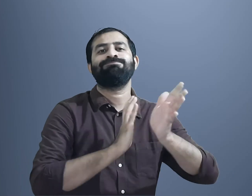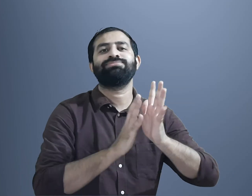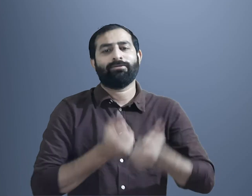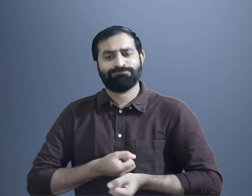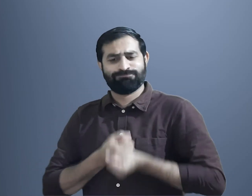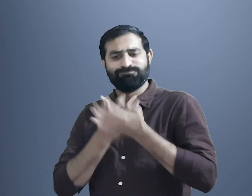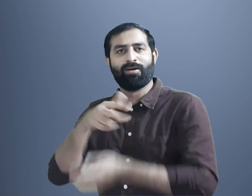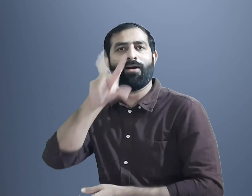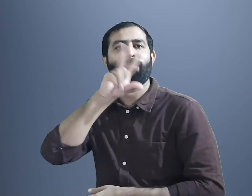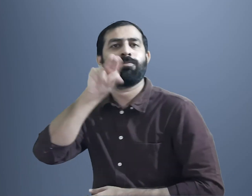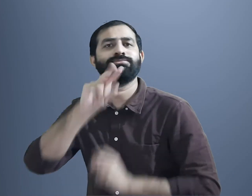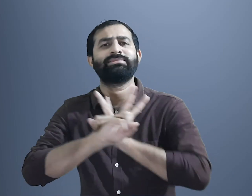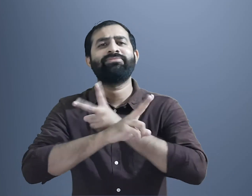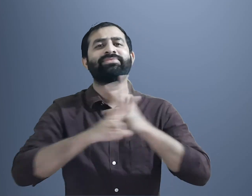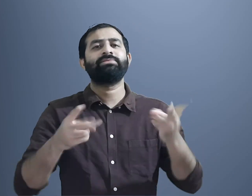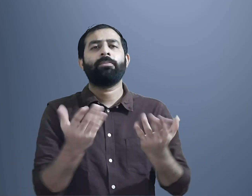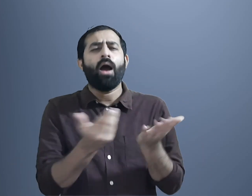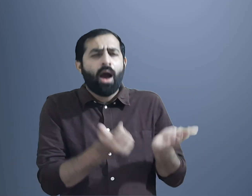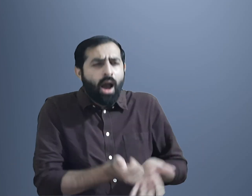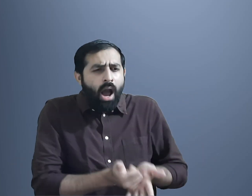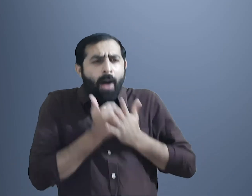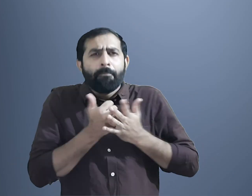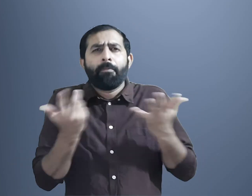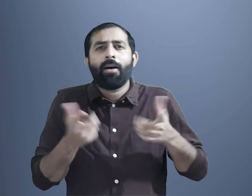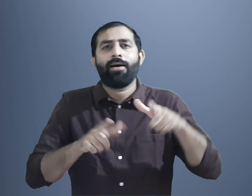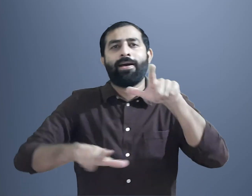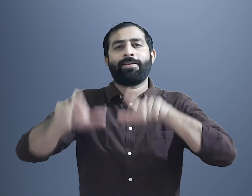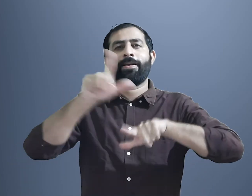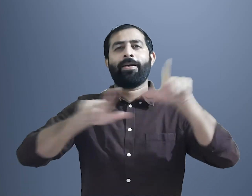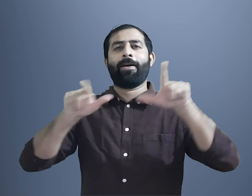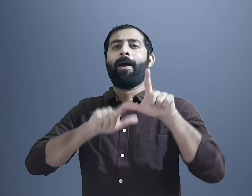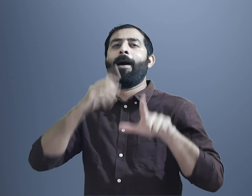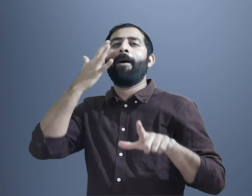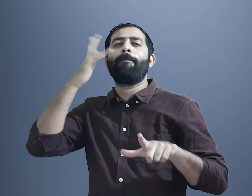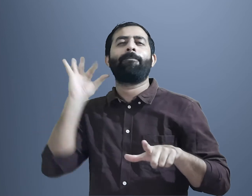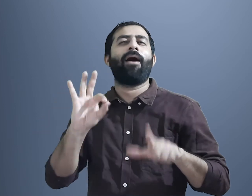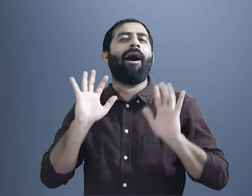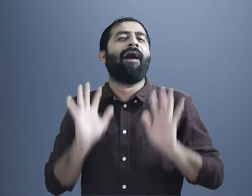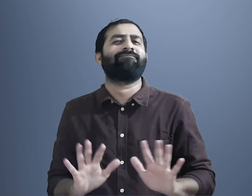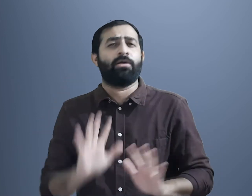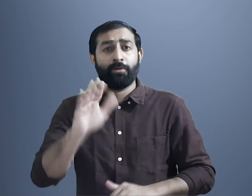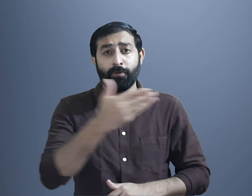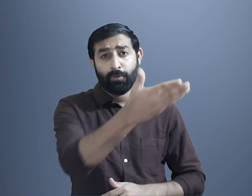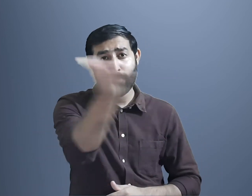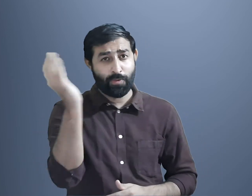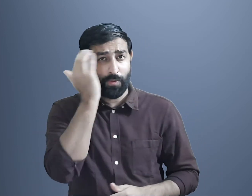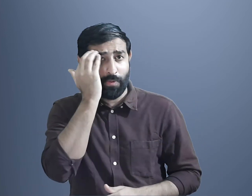about it. Through language, we can express ideas and expressions in sign and spoken languages. You might